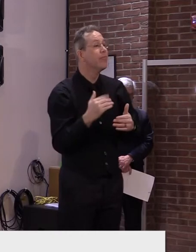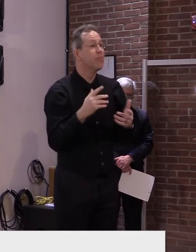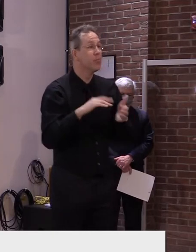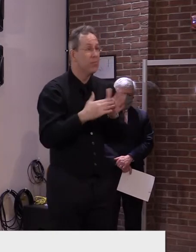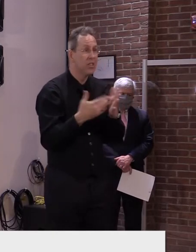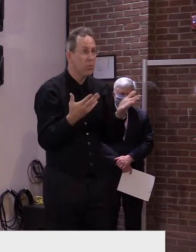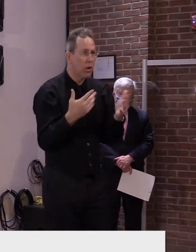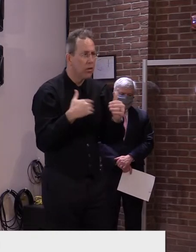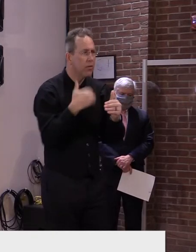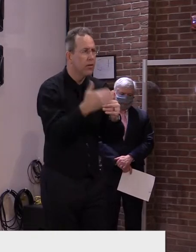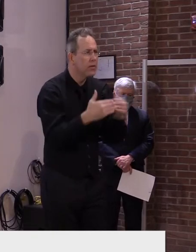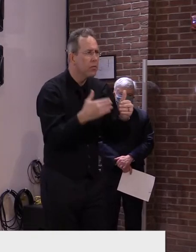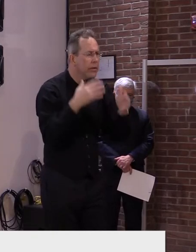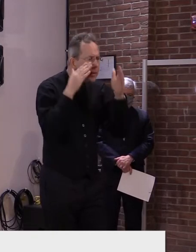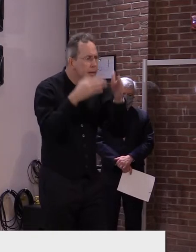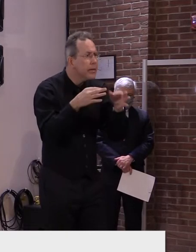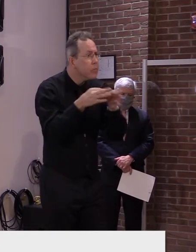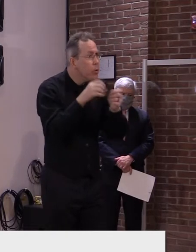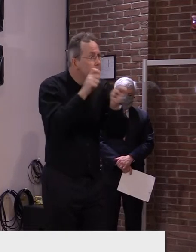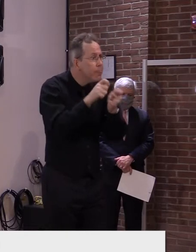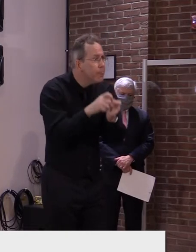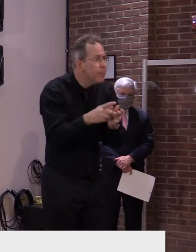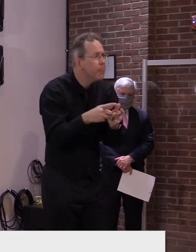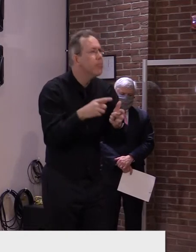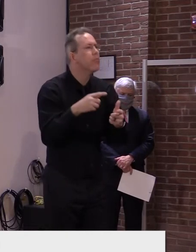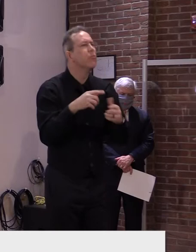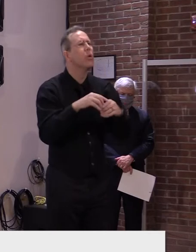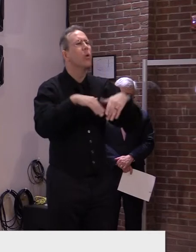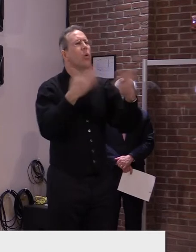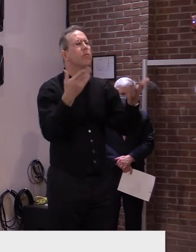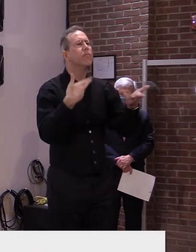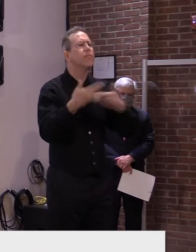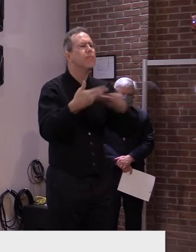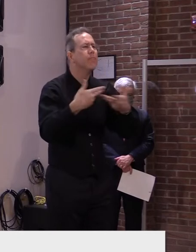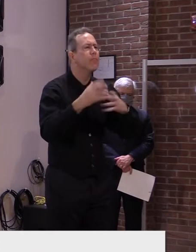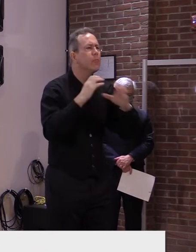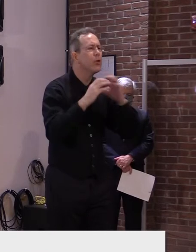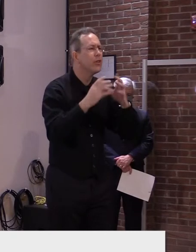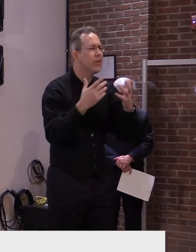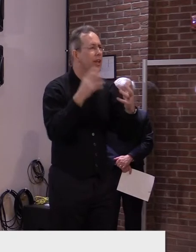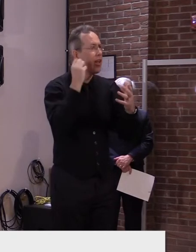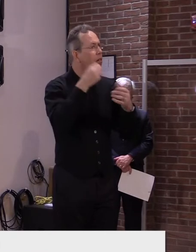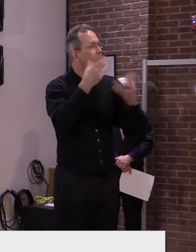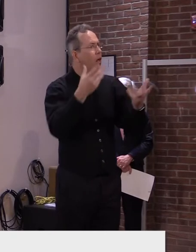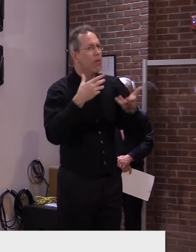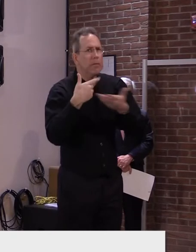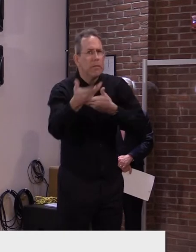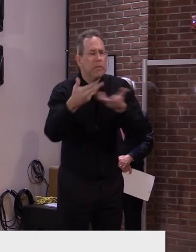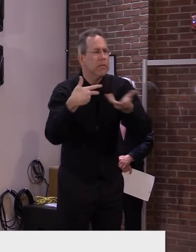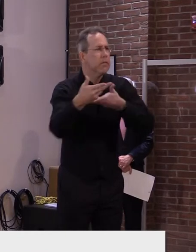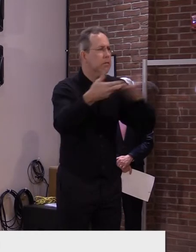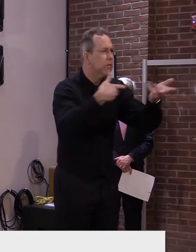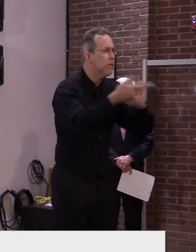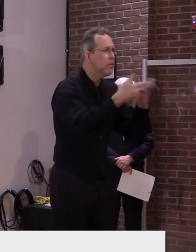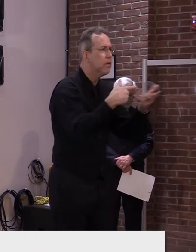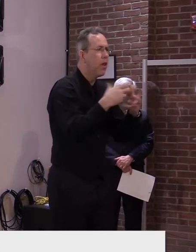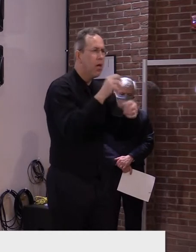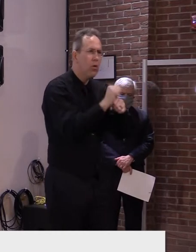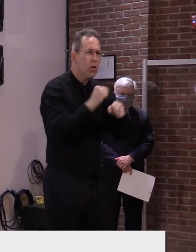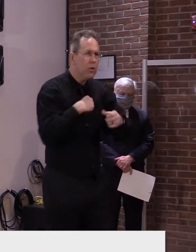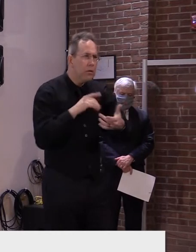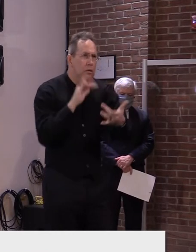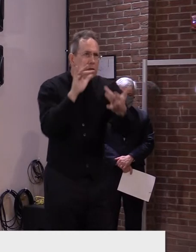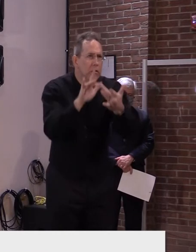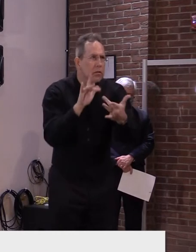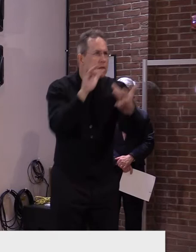fundamentals and in communications. It takes a lot of hard work on the part of state employees and school staff and the active support of students and their